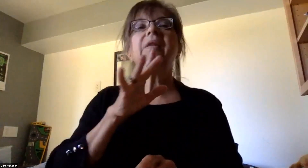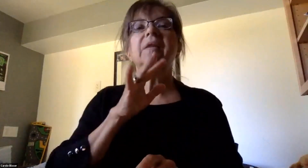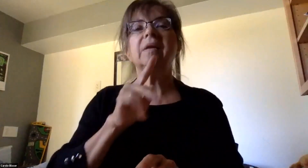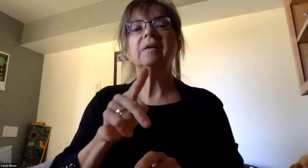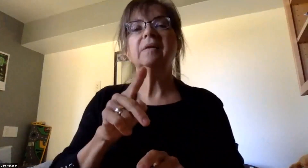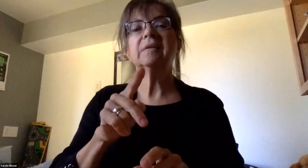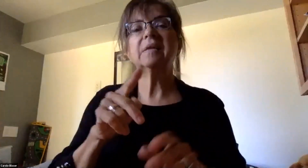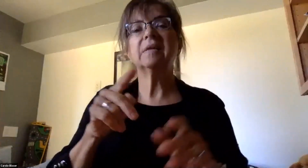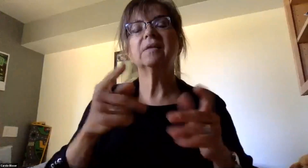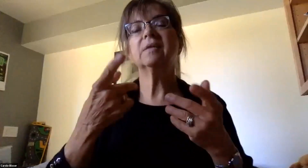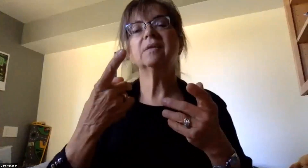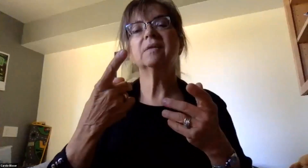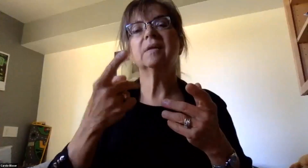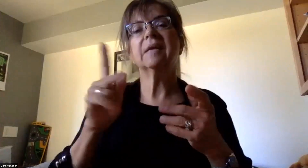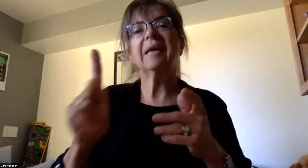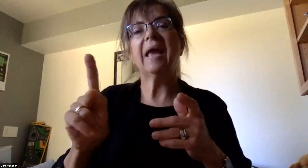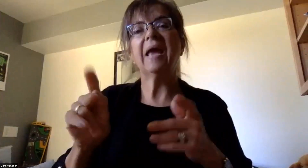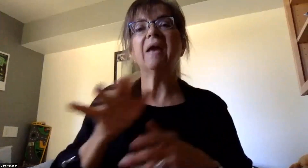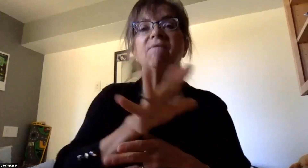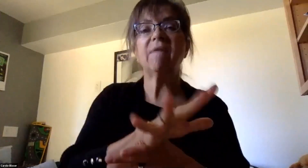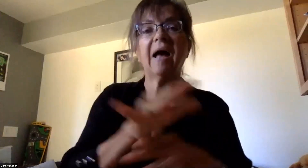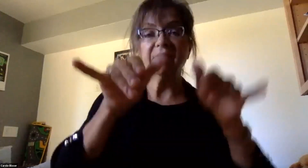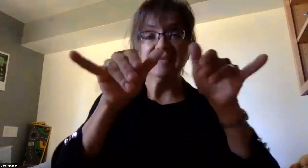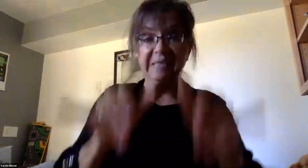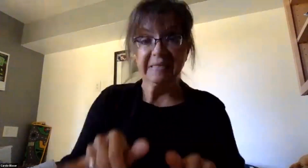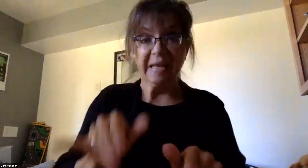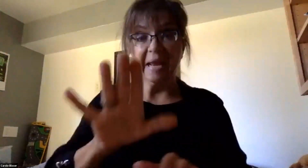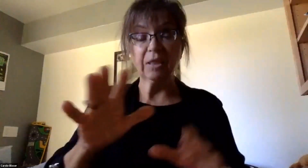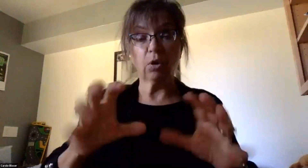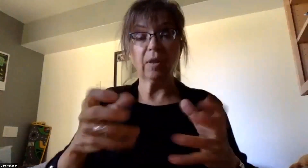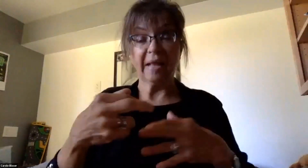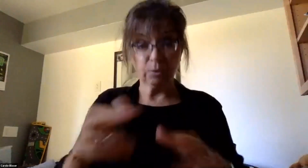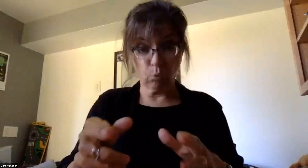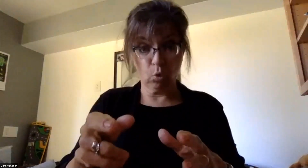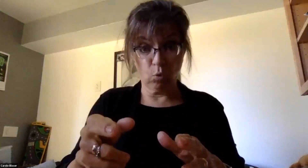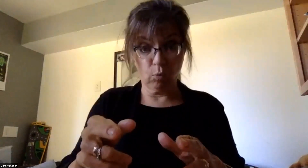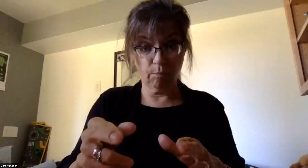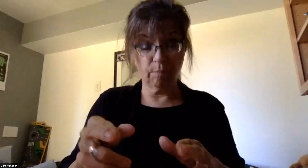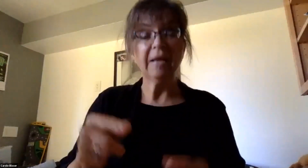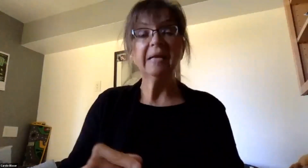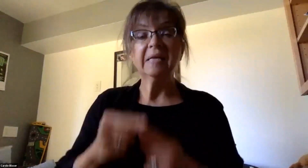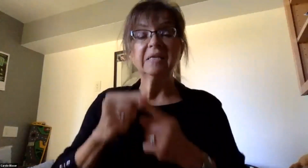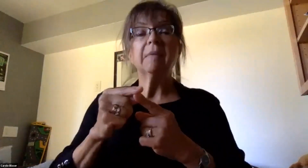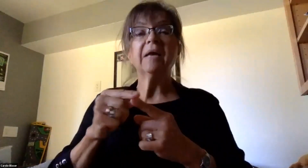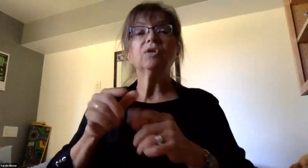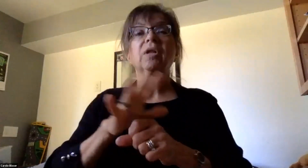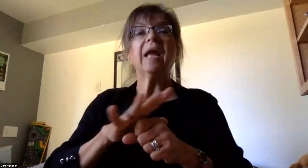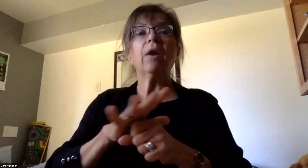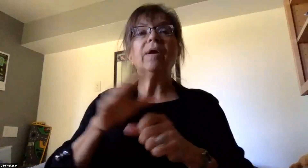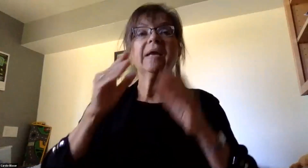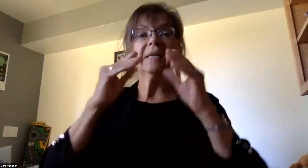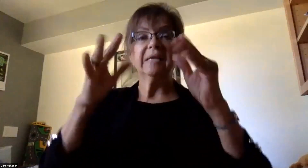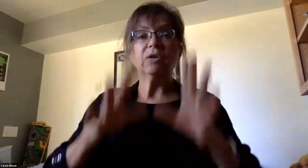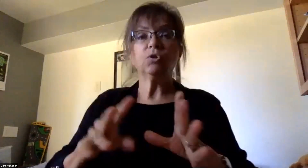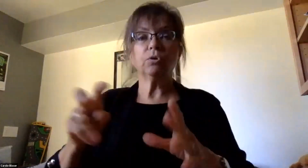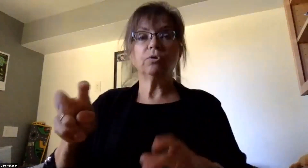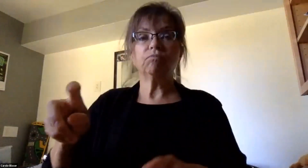Our K-5 students will remain in their classroom, and their special area teacher will travel to their class.